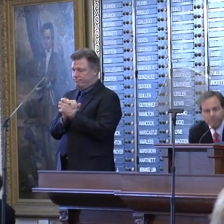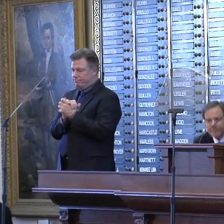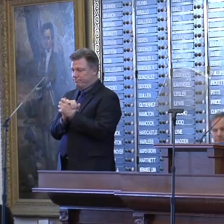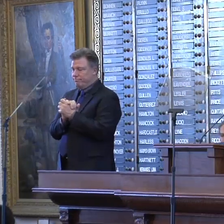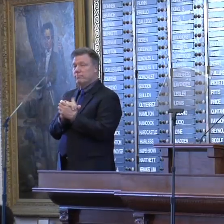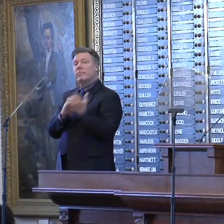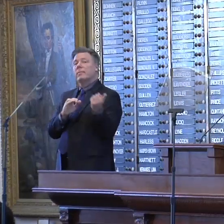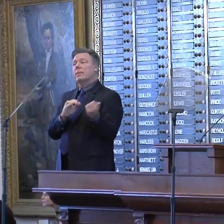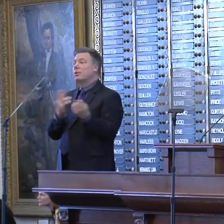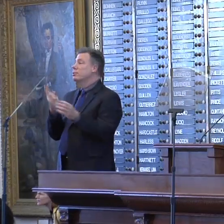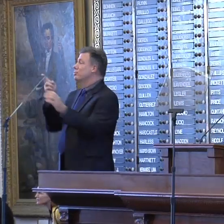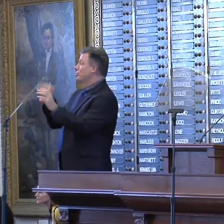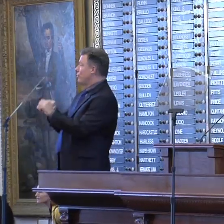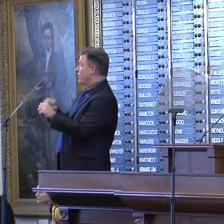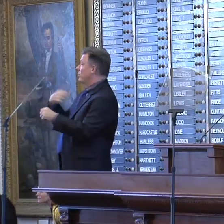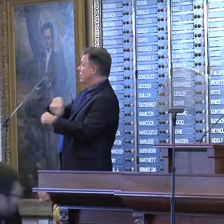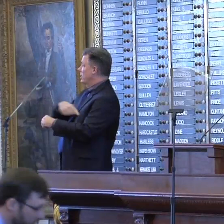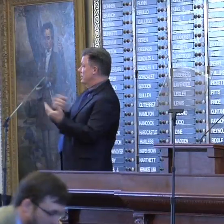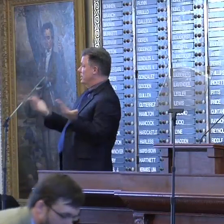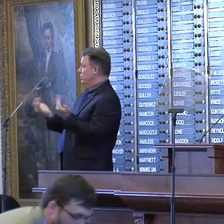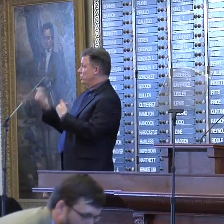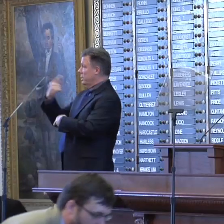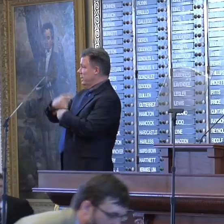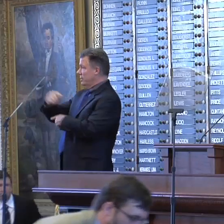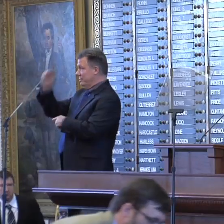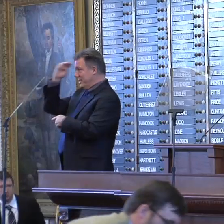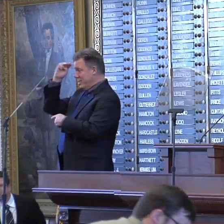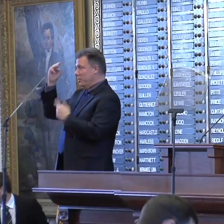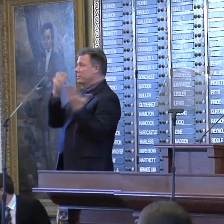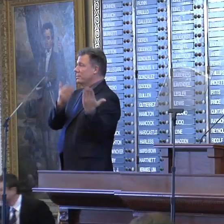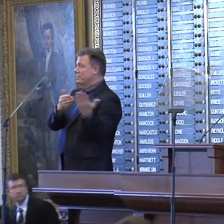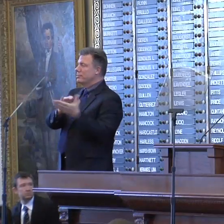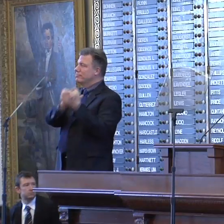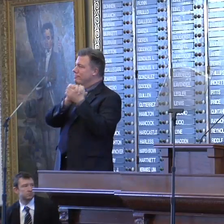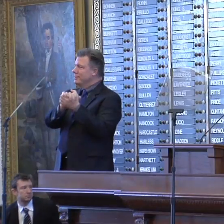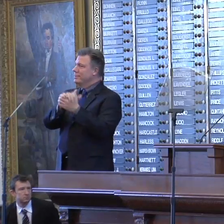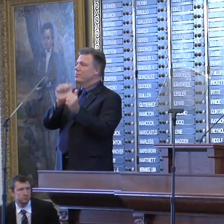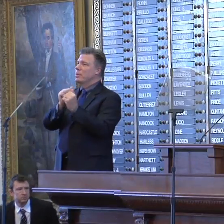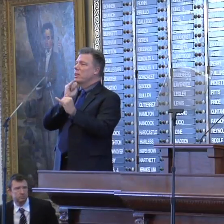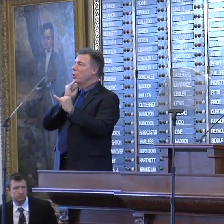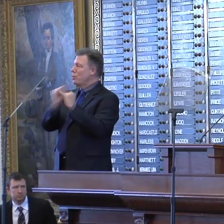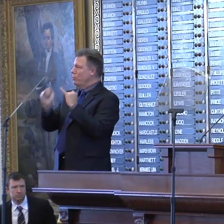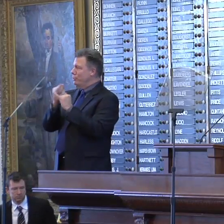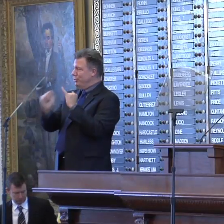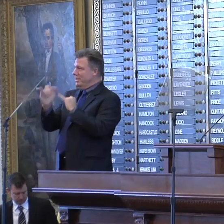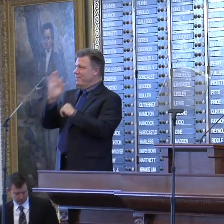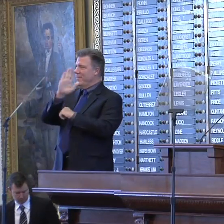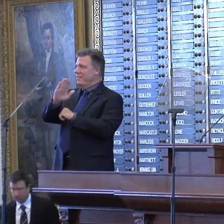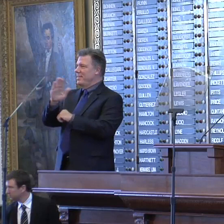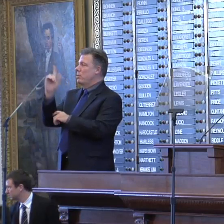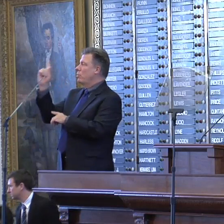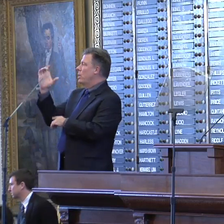They're here with us today, and I also congratulate them on the conclusion of their centennial celebration,